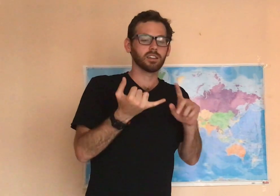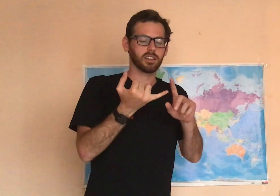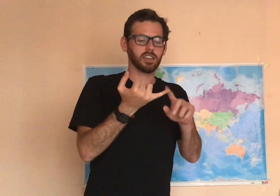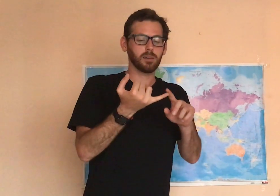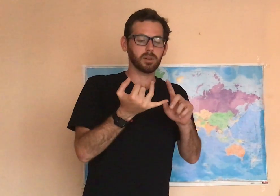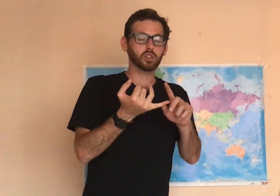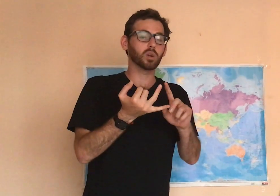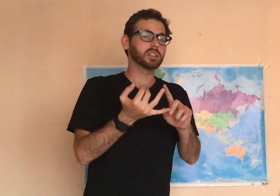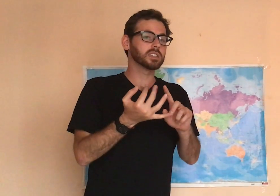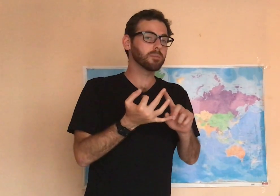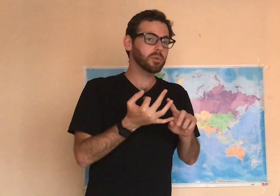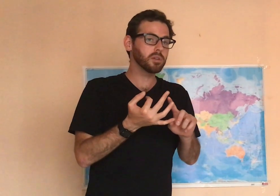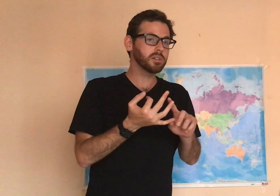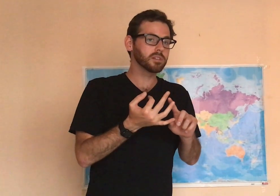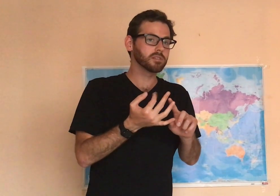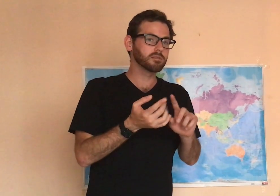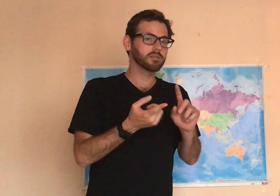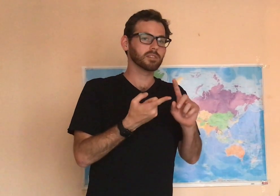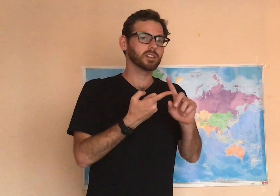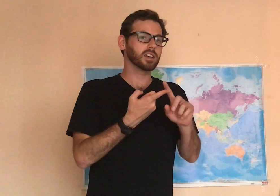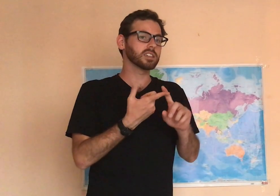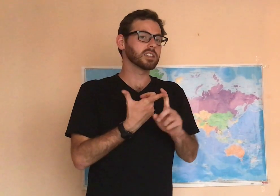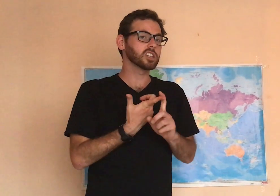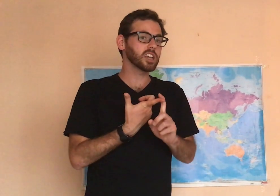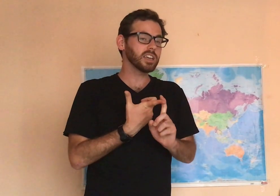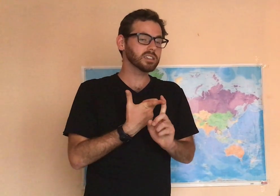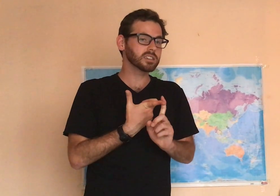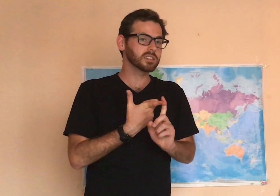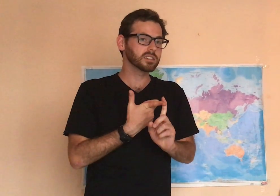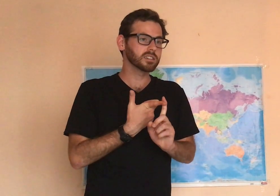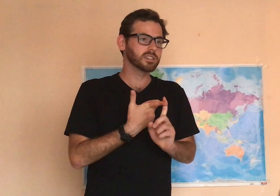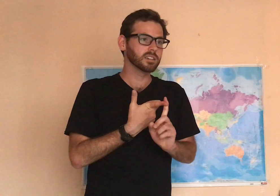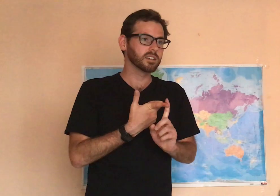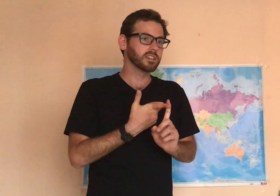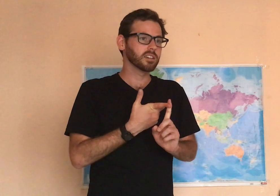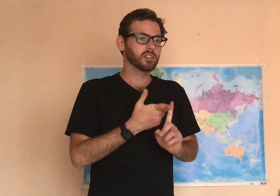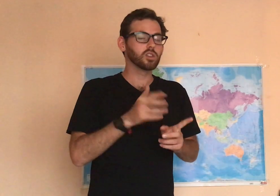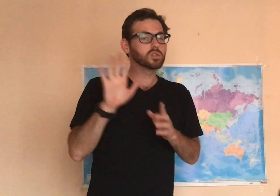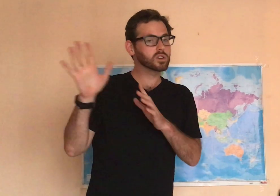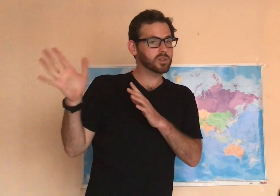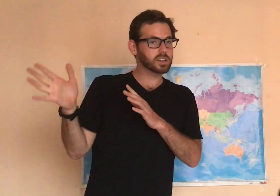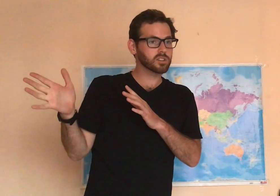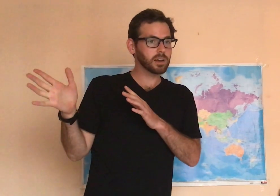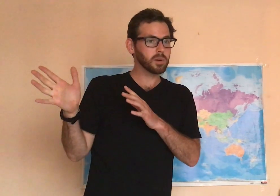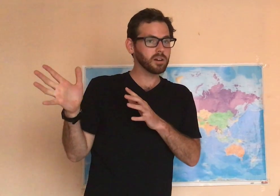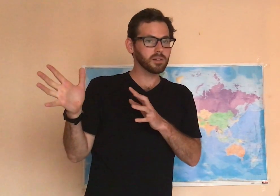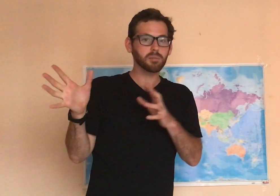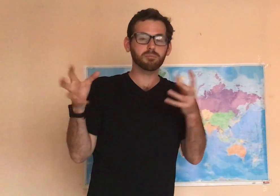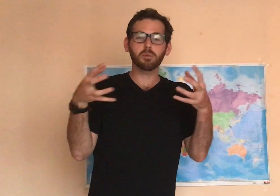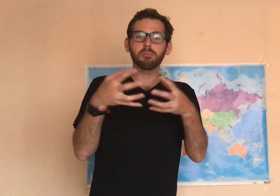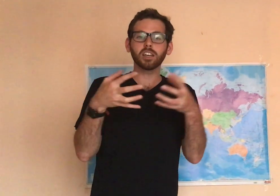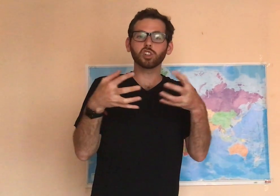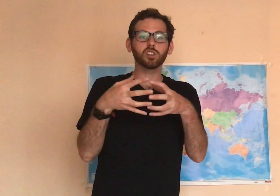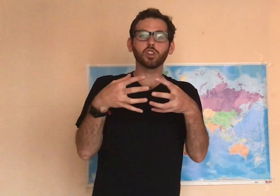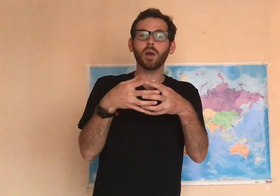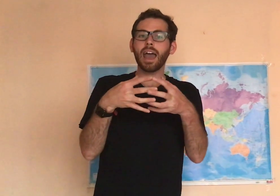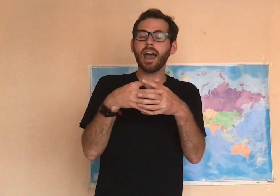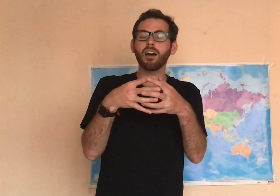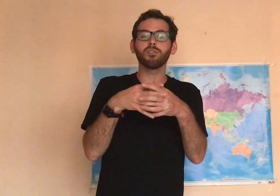keep it short and simple, cut to the chase, use correct grammar, but make sure that you have